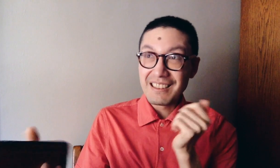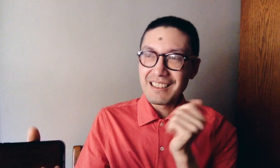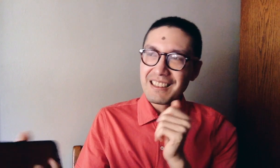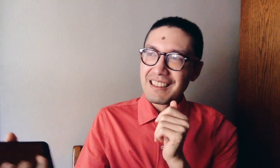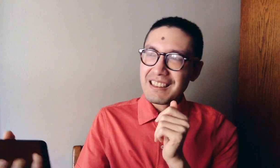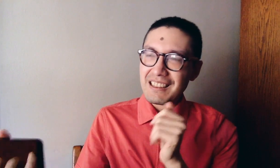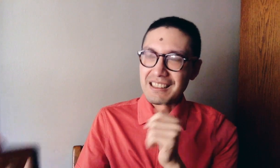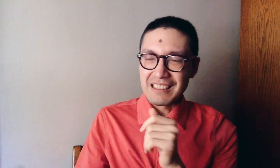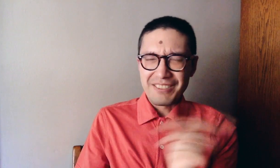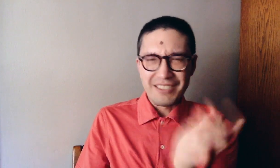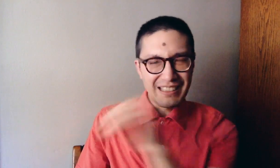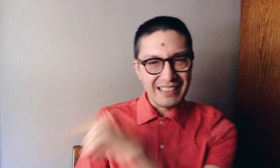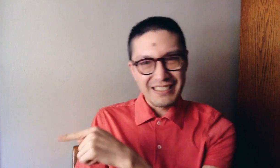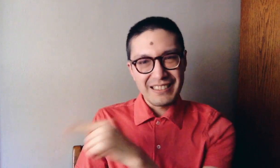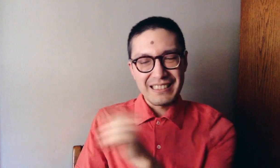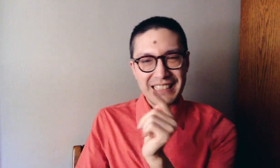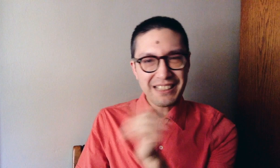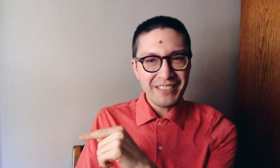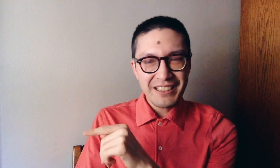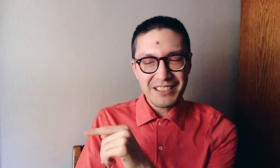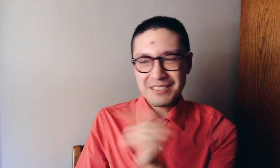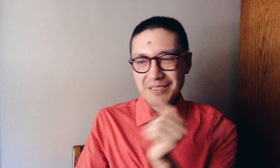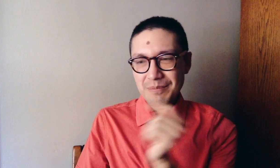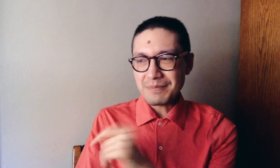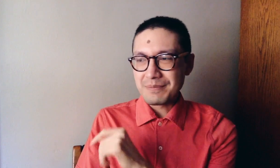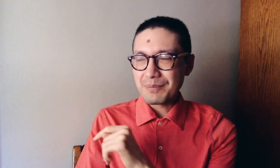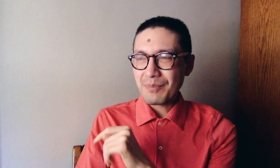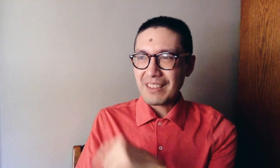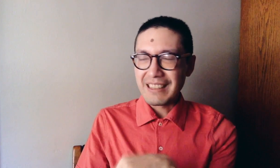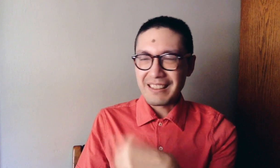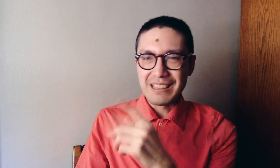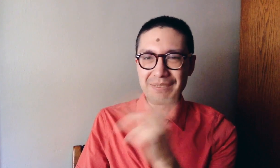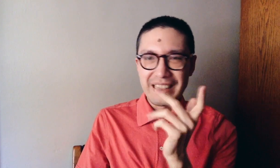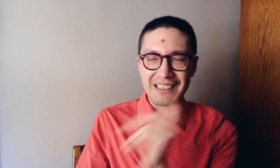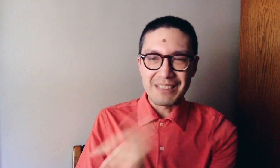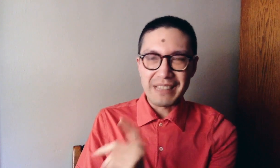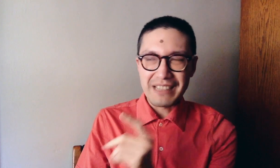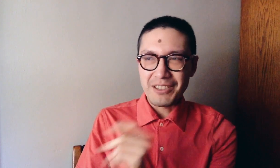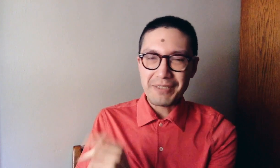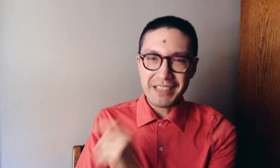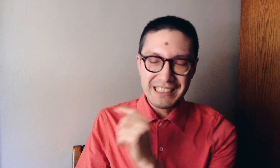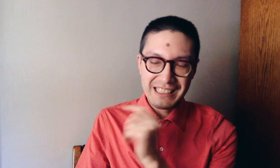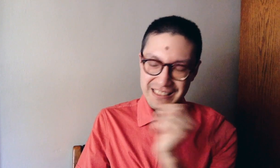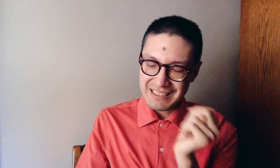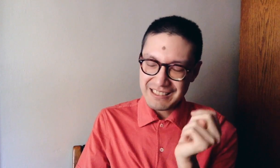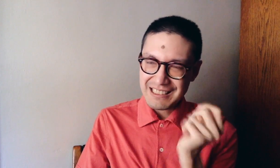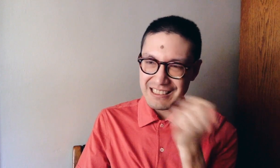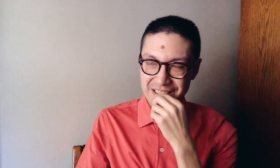uh, for the second video, like the update on my photo projects. So,